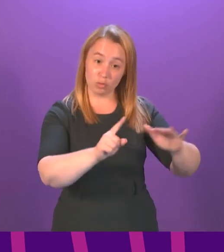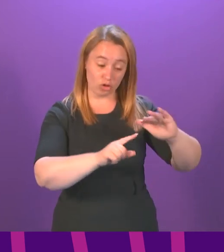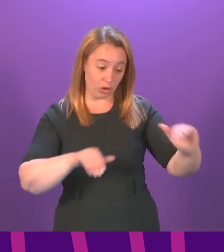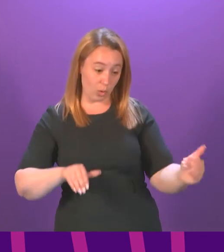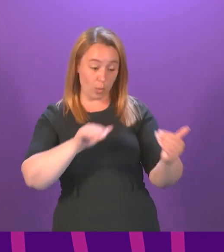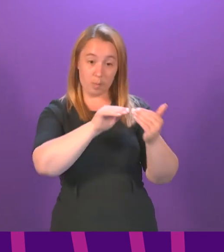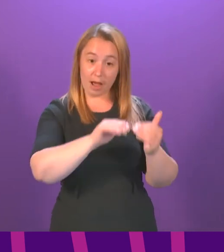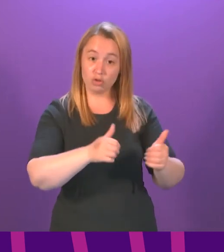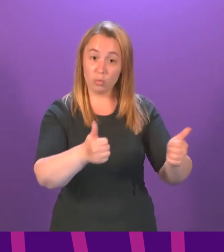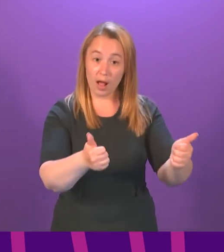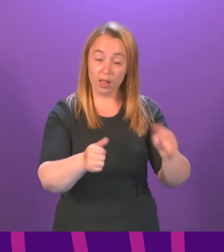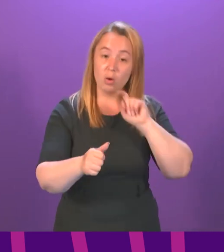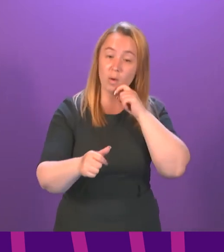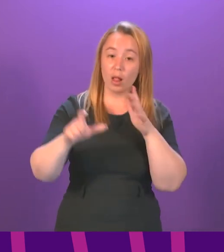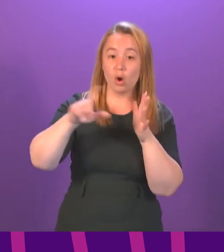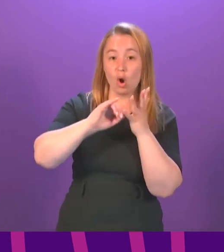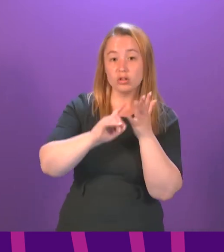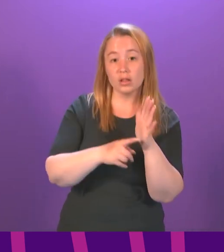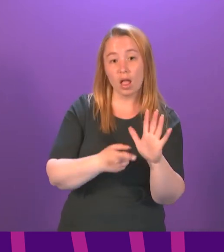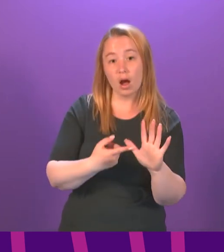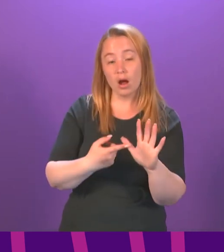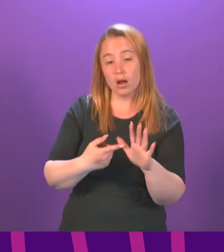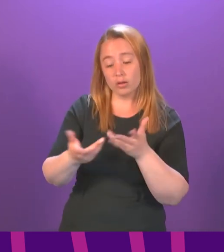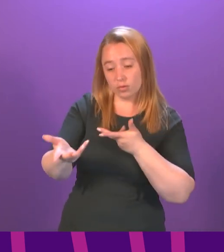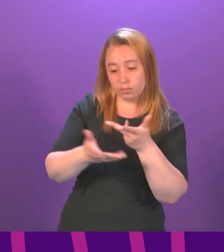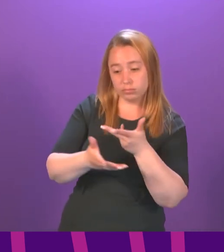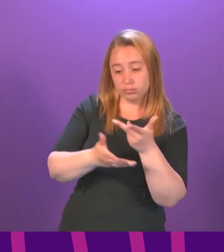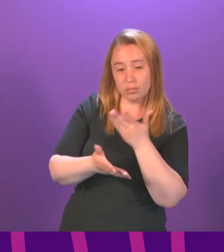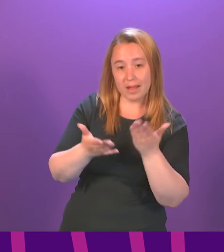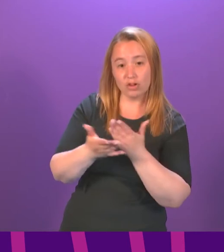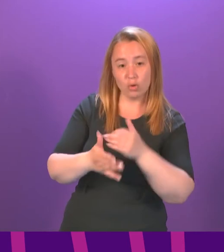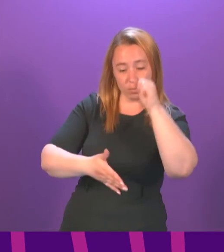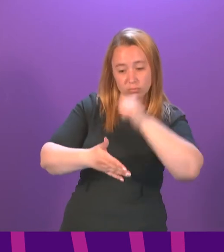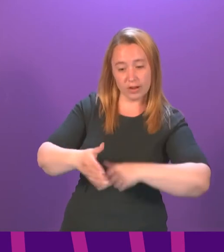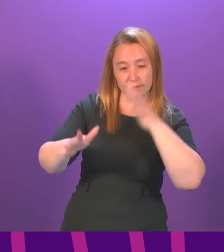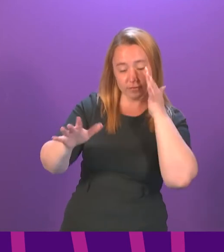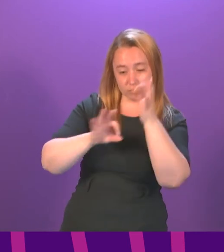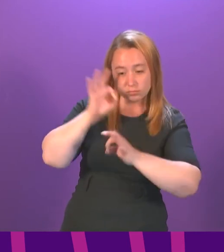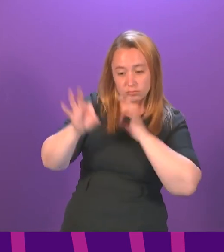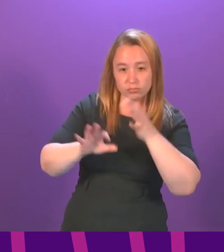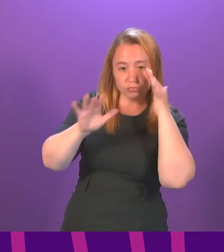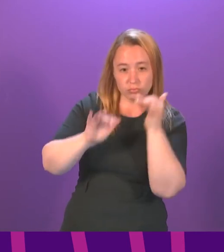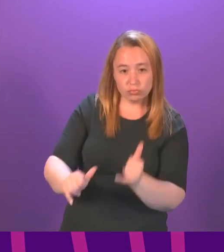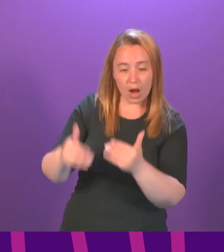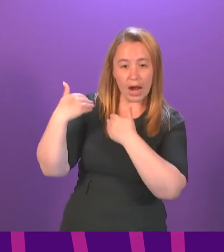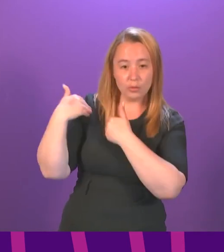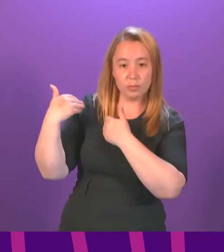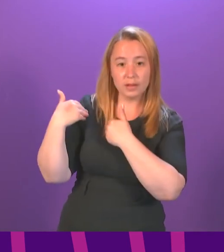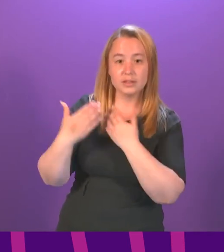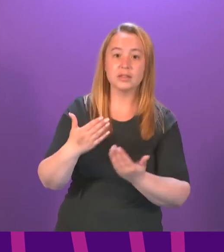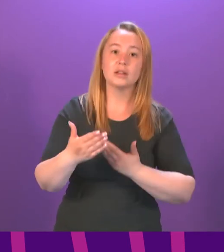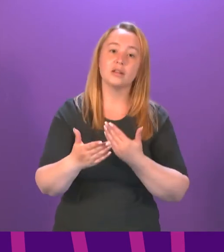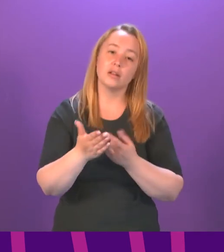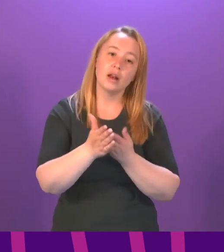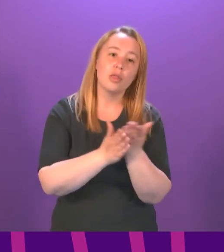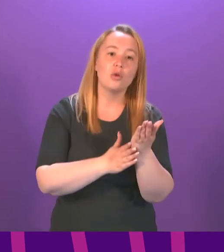And we will work closely with COSLA and other partners to ensure there is robust scrutiny and accountability mechanisms in place through individual